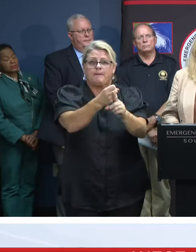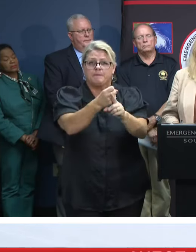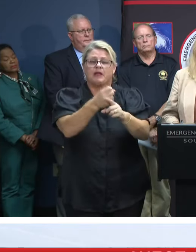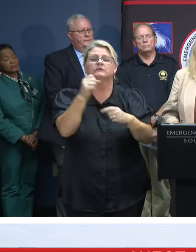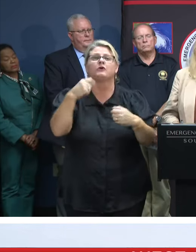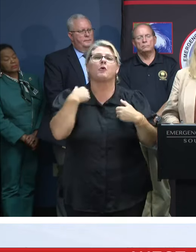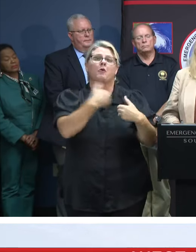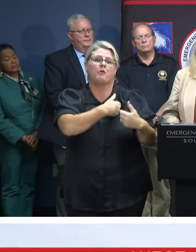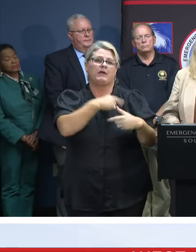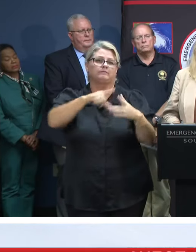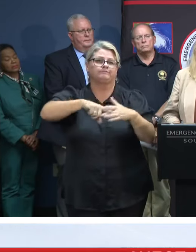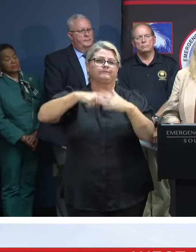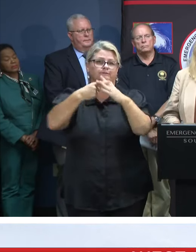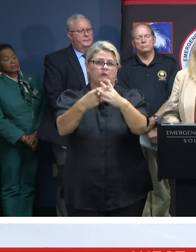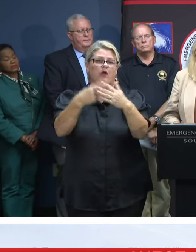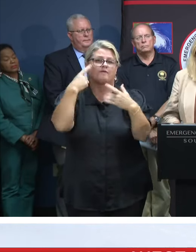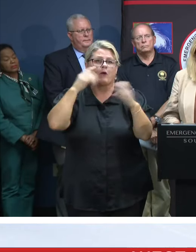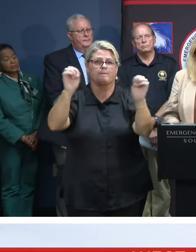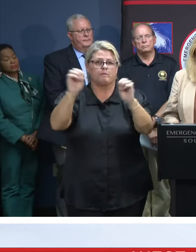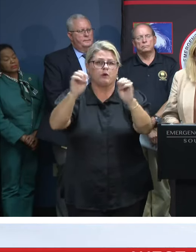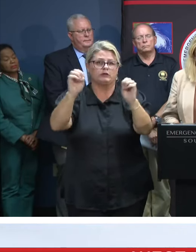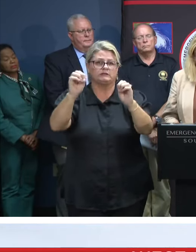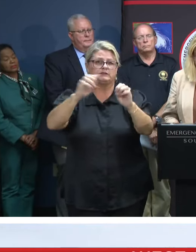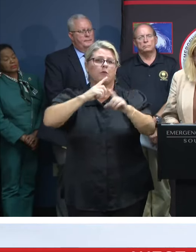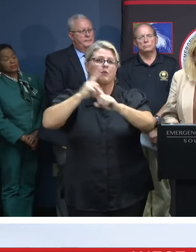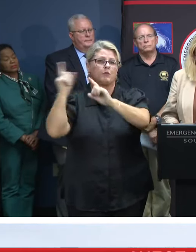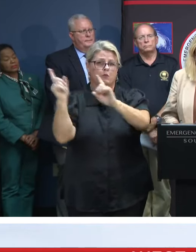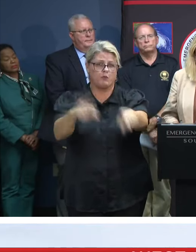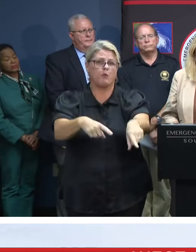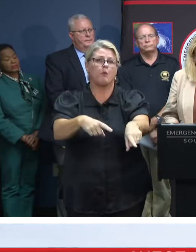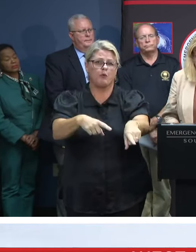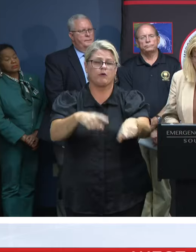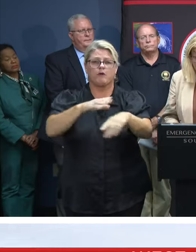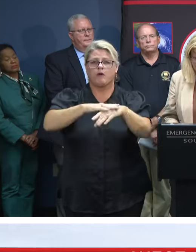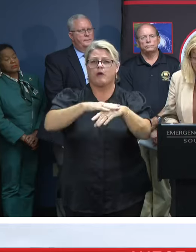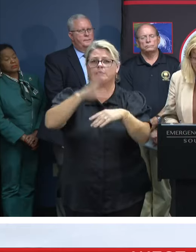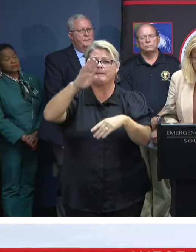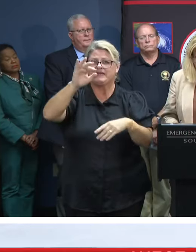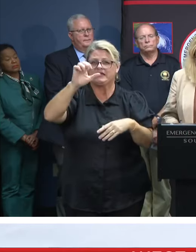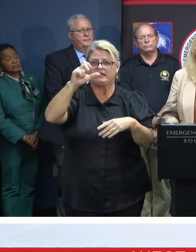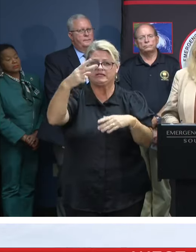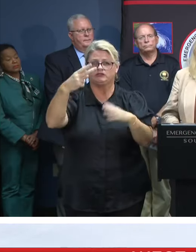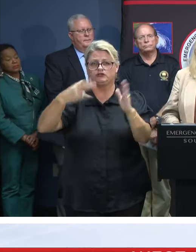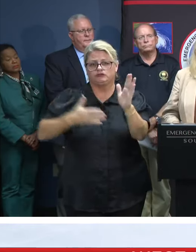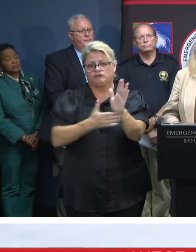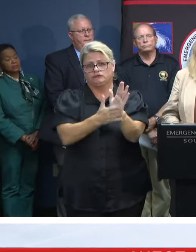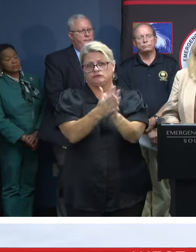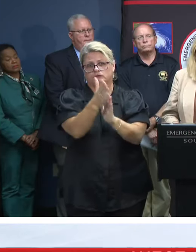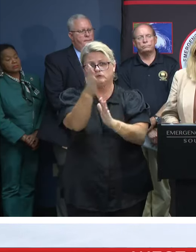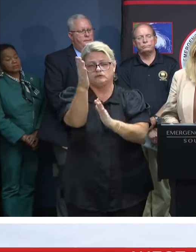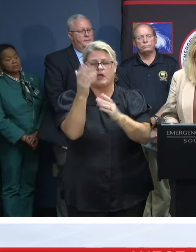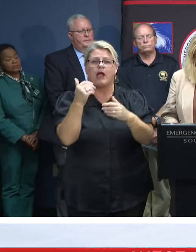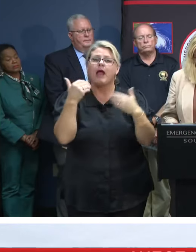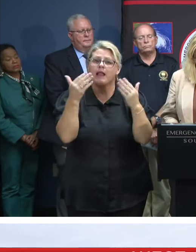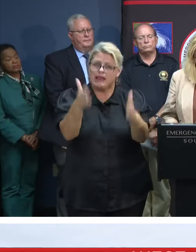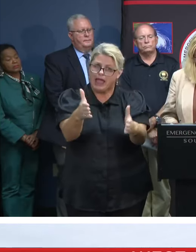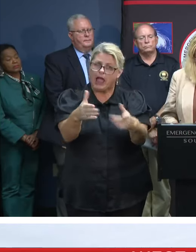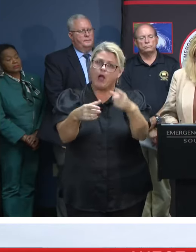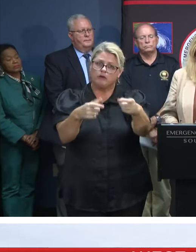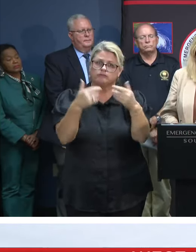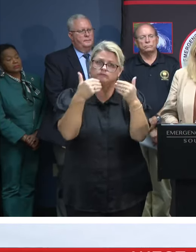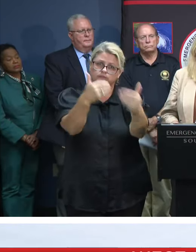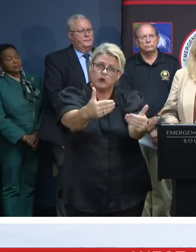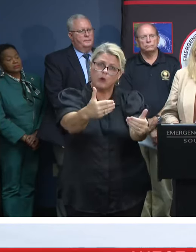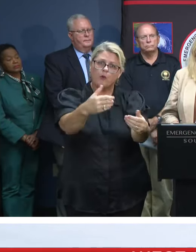emergency orders for coastal property owners along the immediate beachfront, allowing actions now. These orders